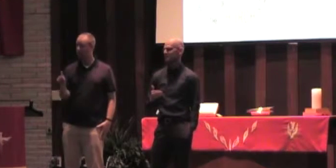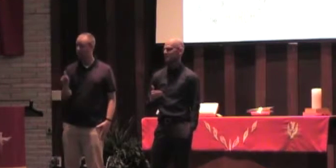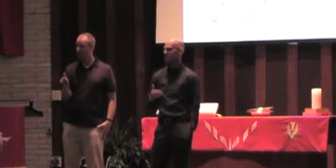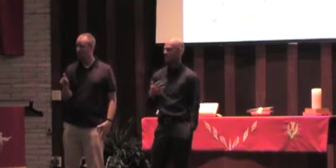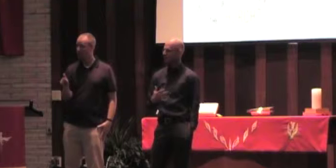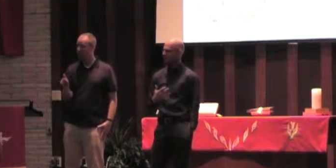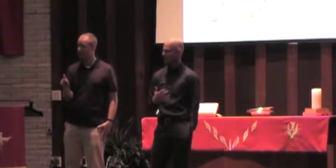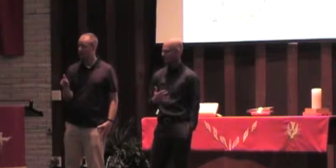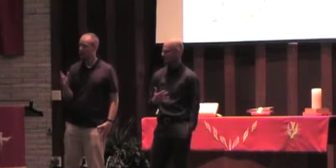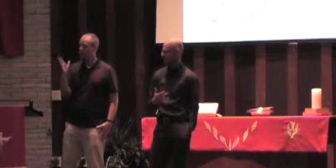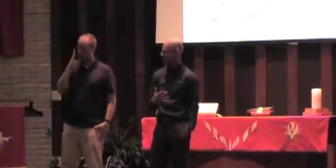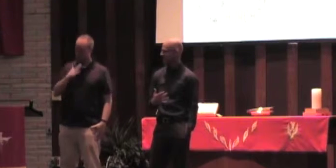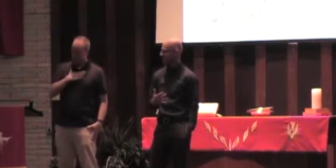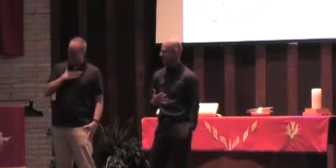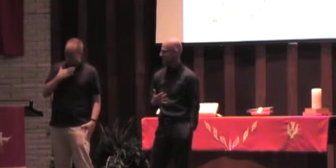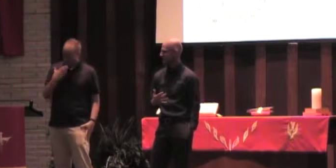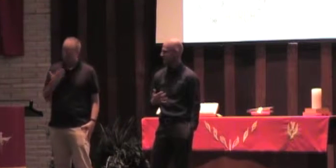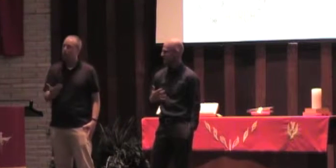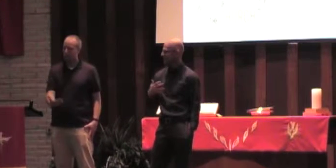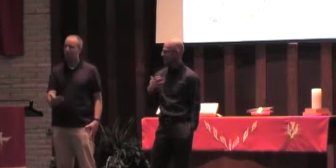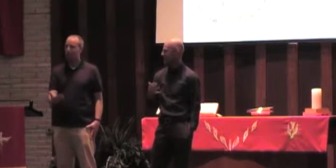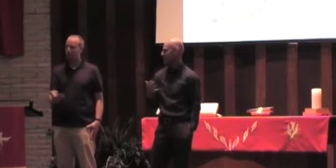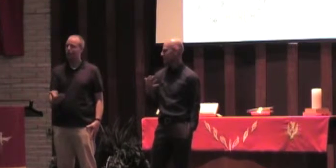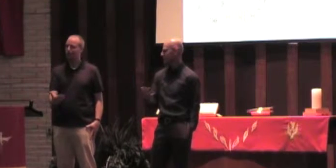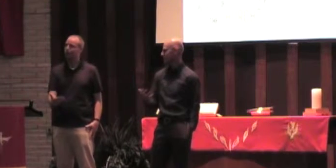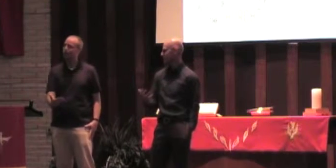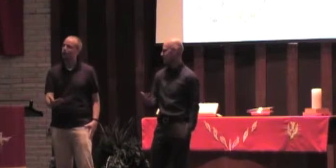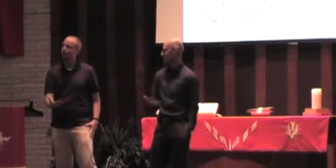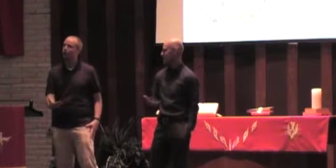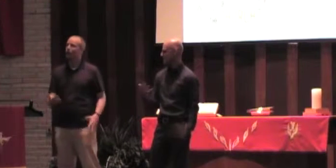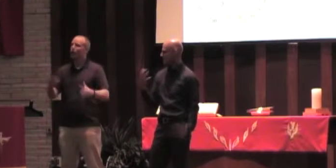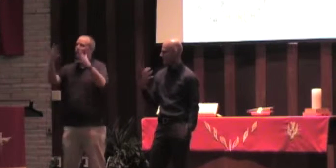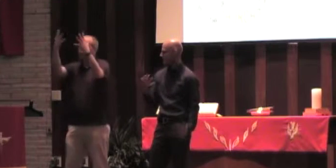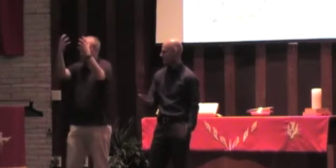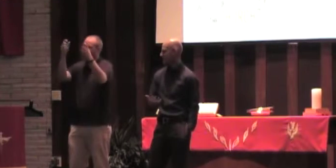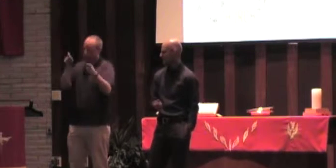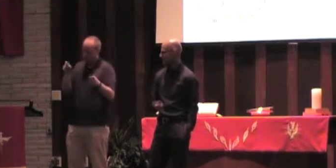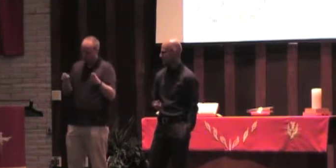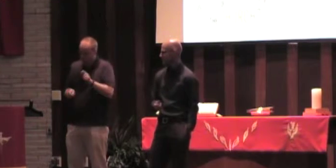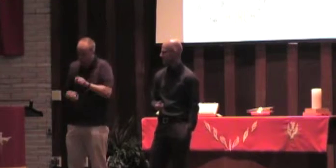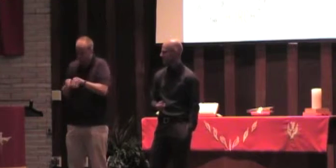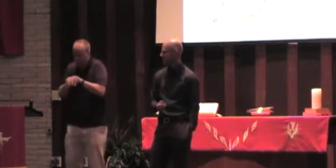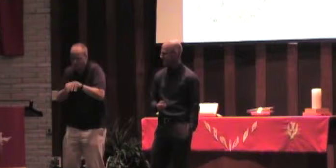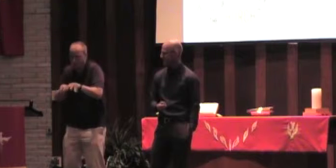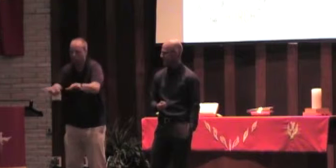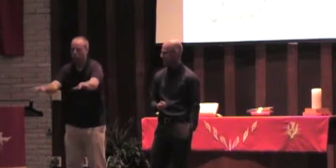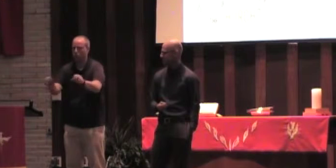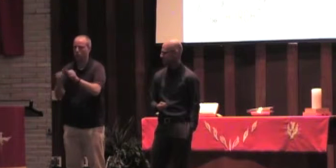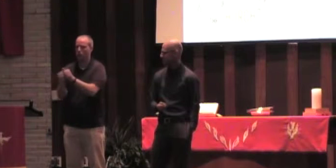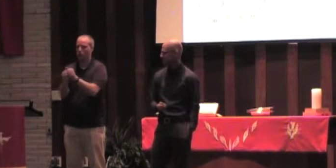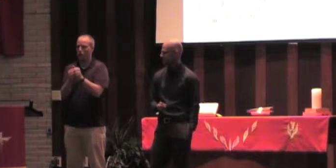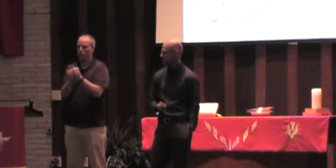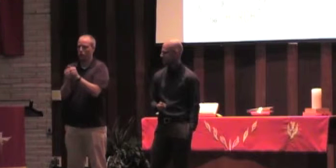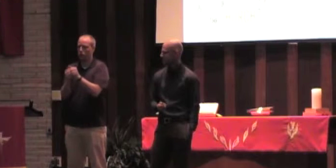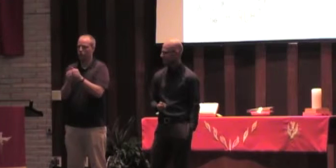be postured such that they will seek the transformation of the city, together.